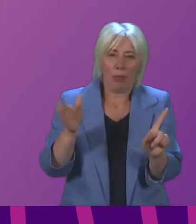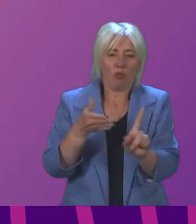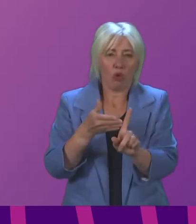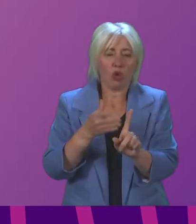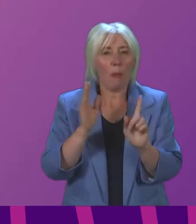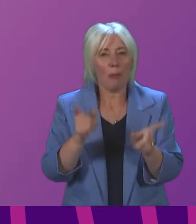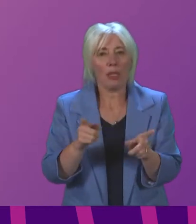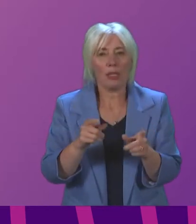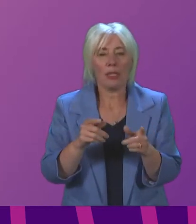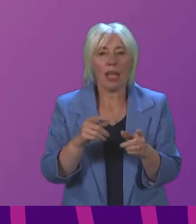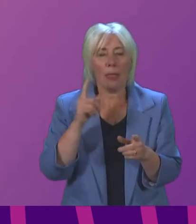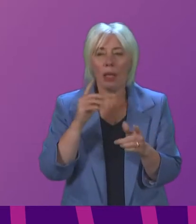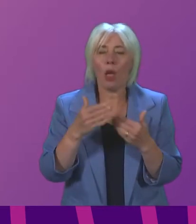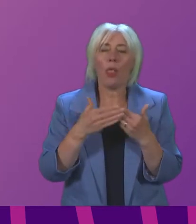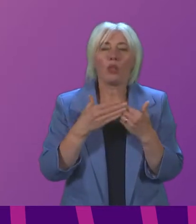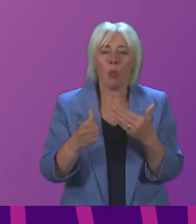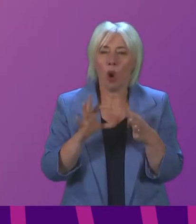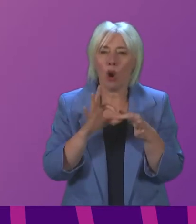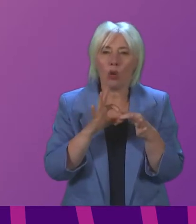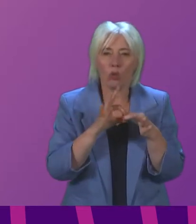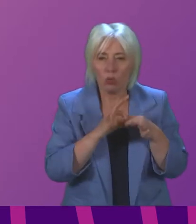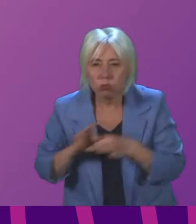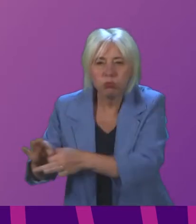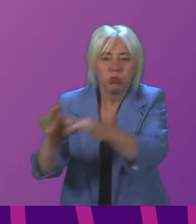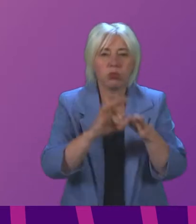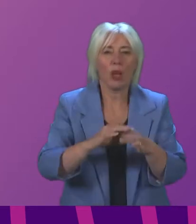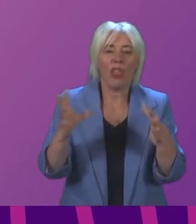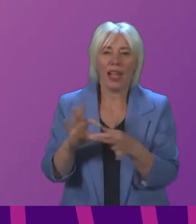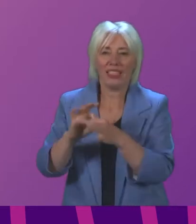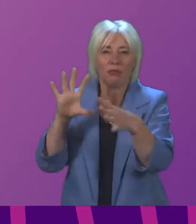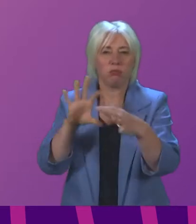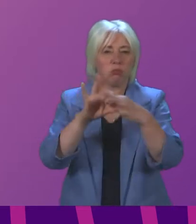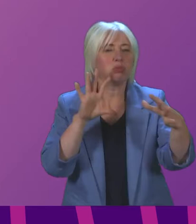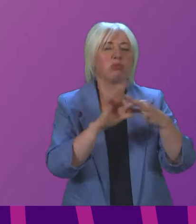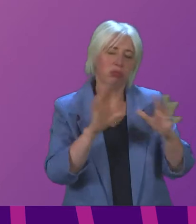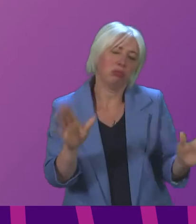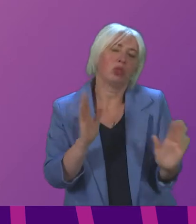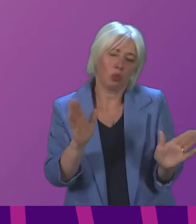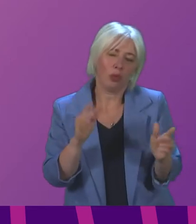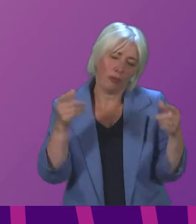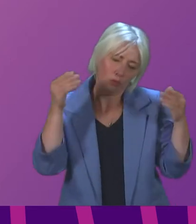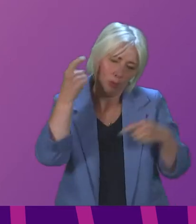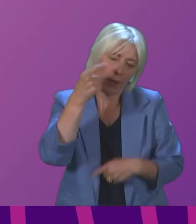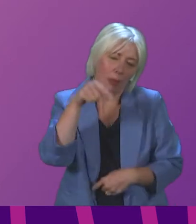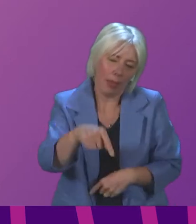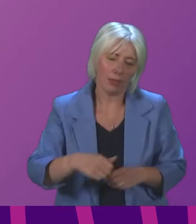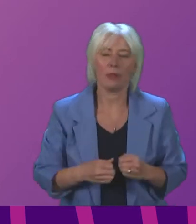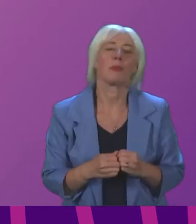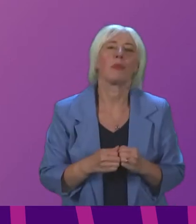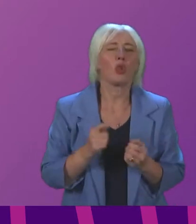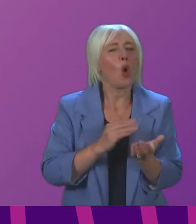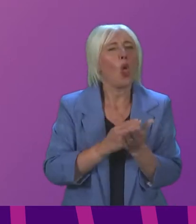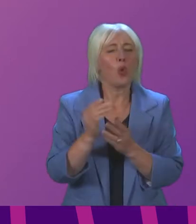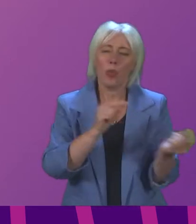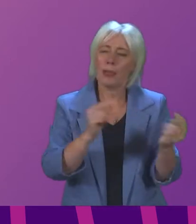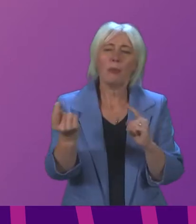cases there is more that unites us than divides us So I like to respond to a few of the points that members made during the debate We